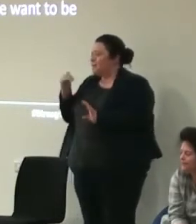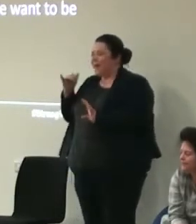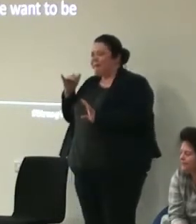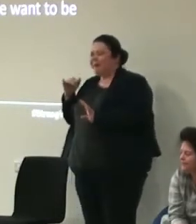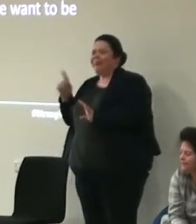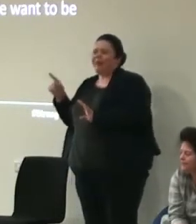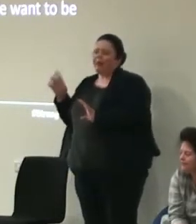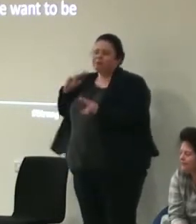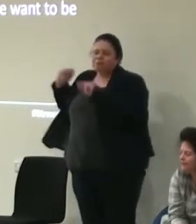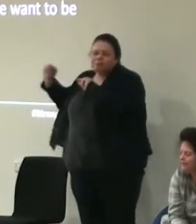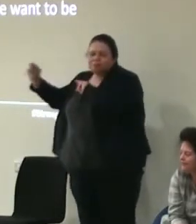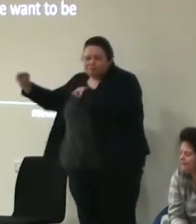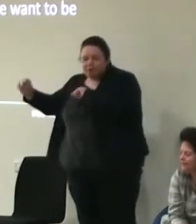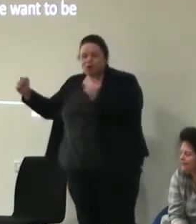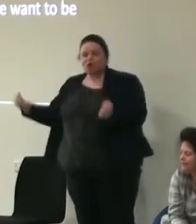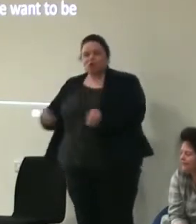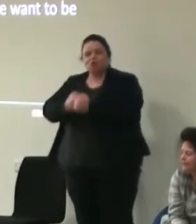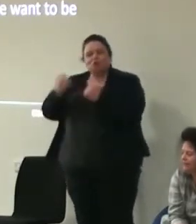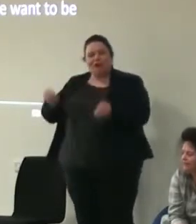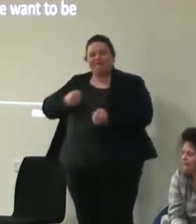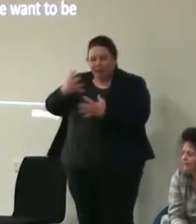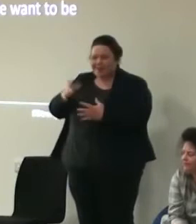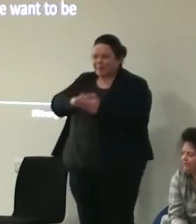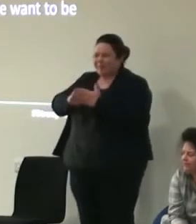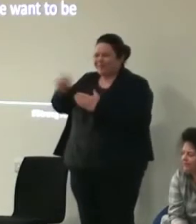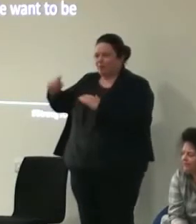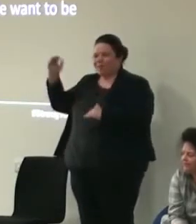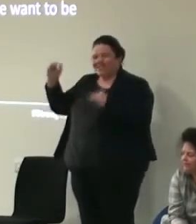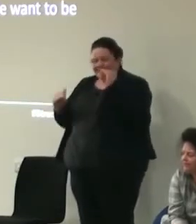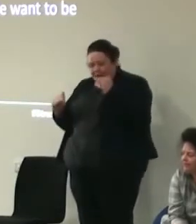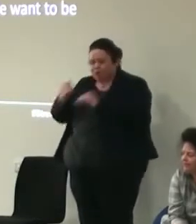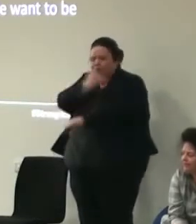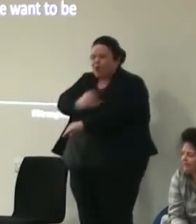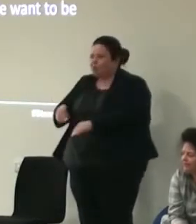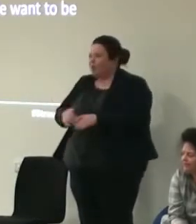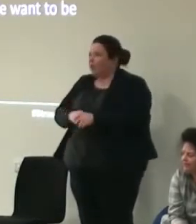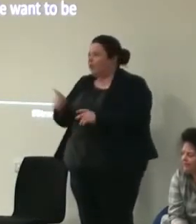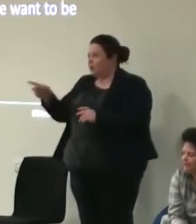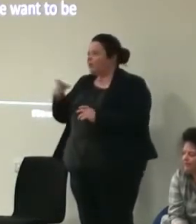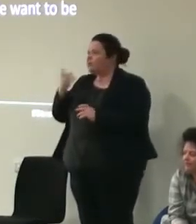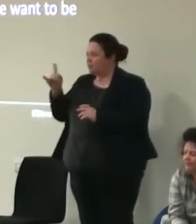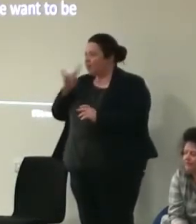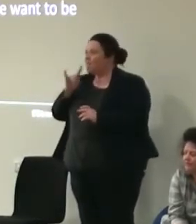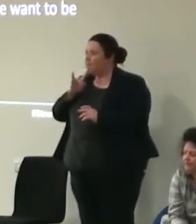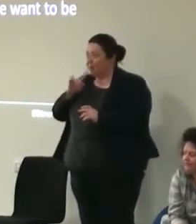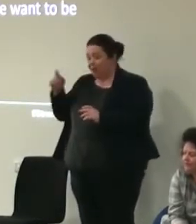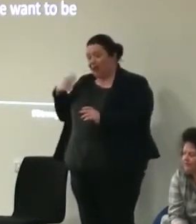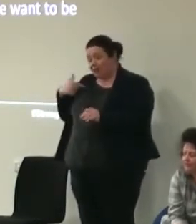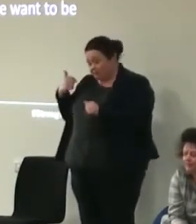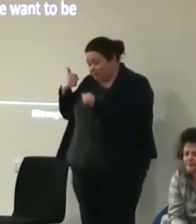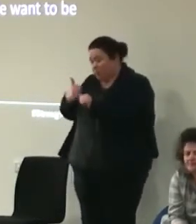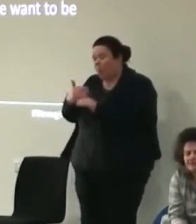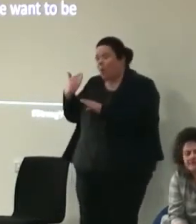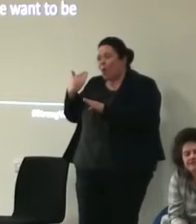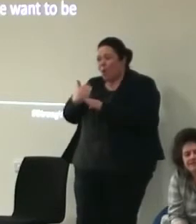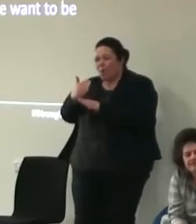voices about is about them being disadvantaged and vulnerable and some of the young people that I've supported on the work